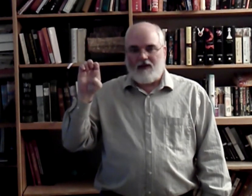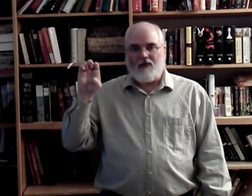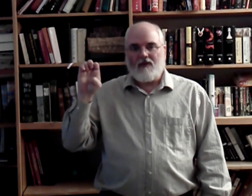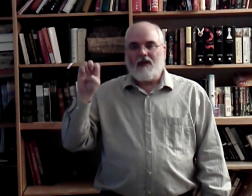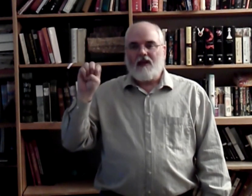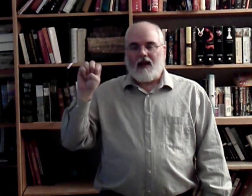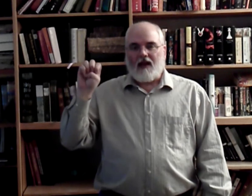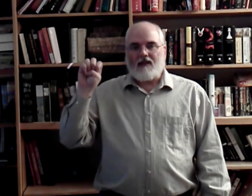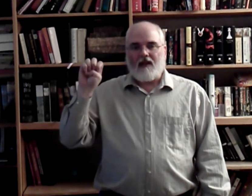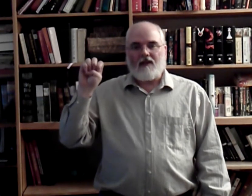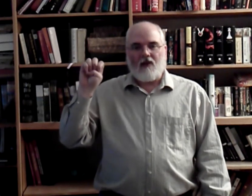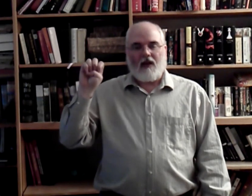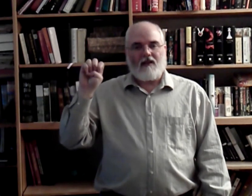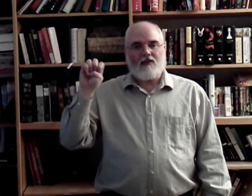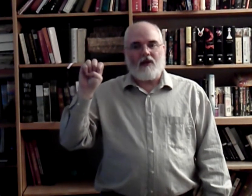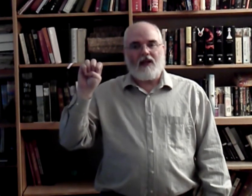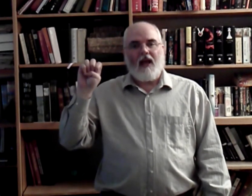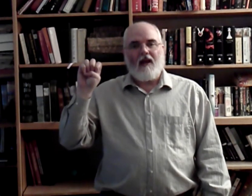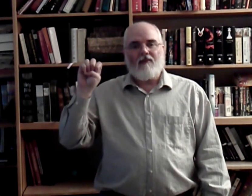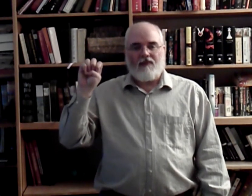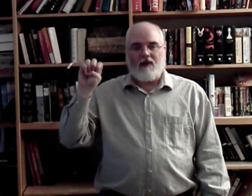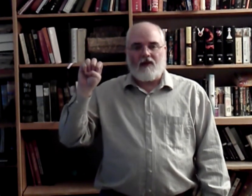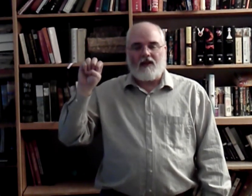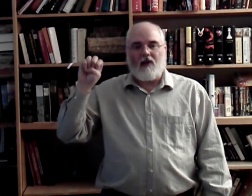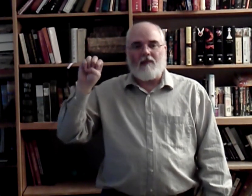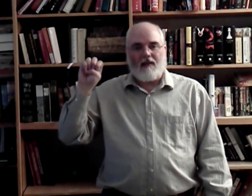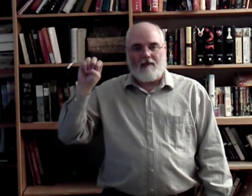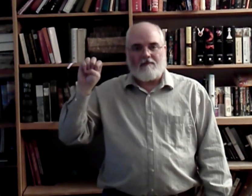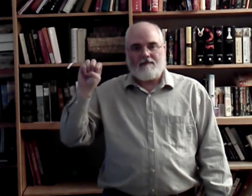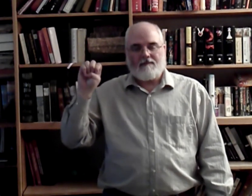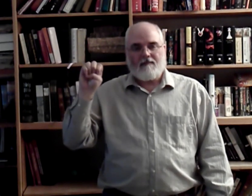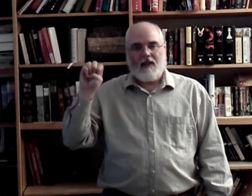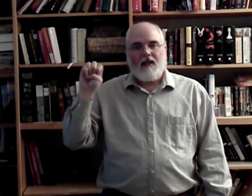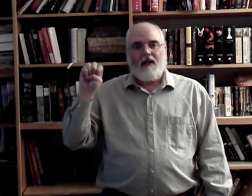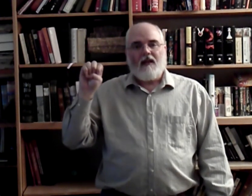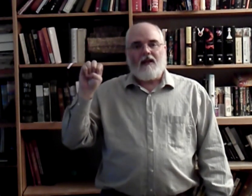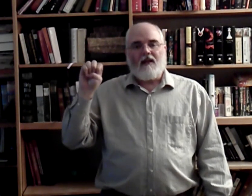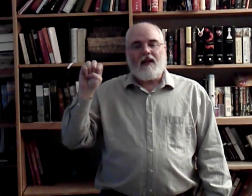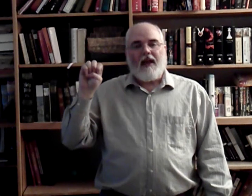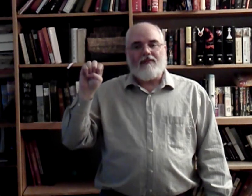too. I sign it, though, like this, where every finger is on my thumb. E. F.